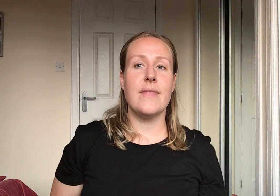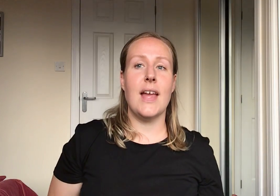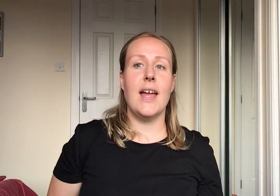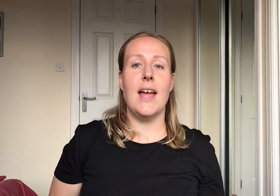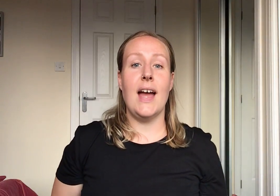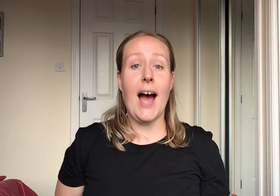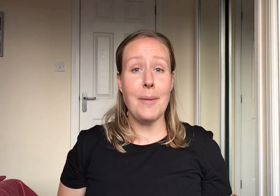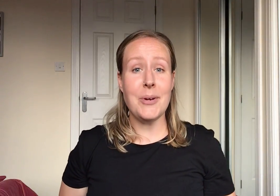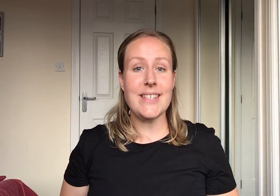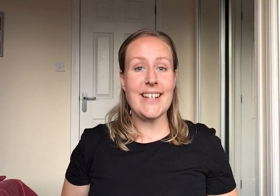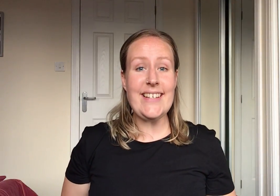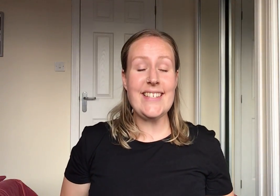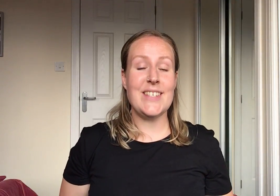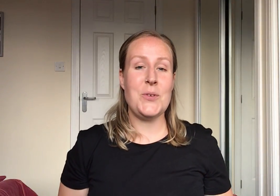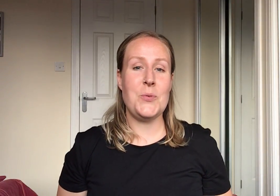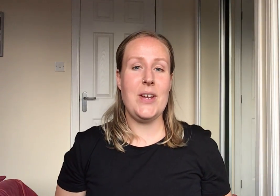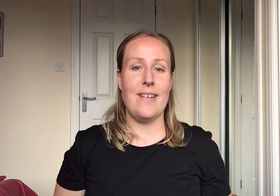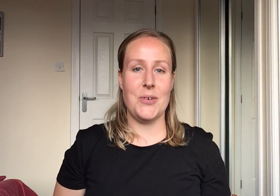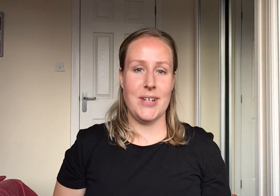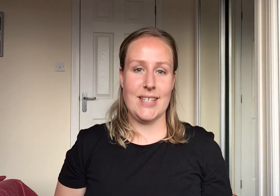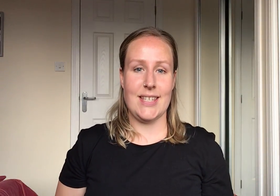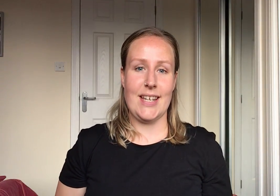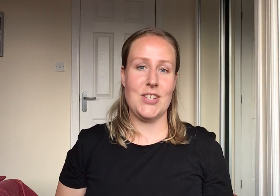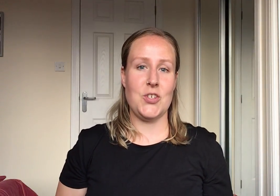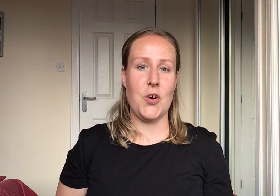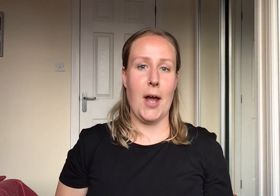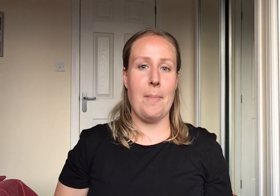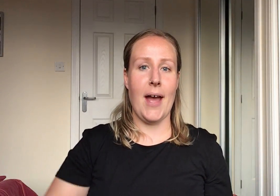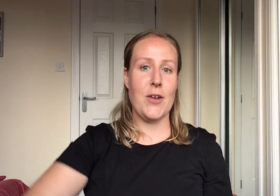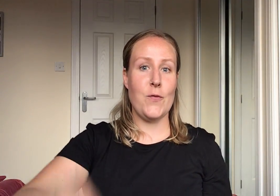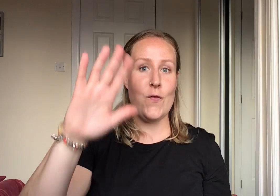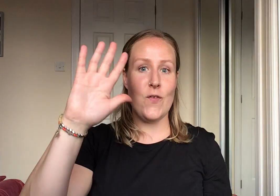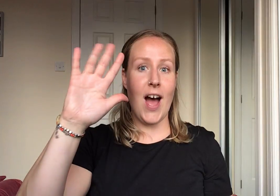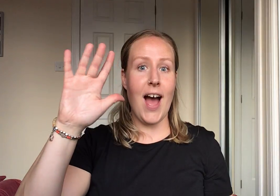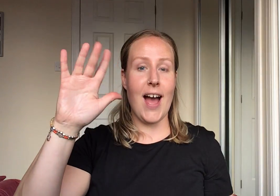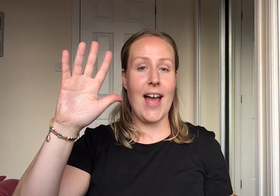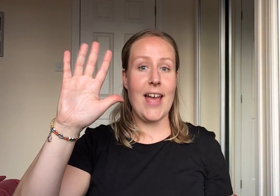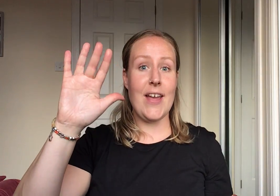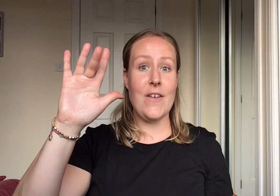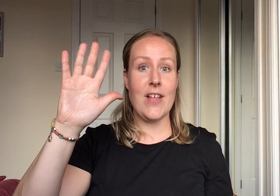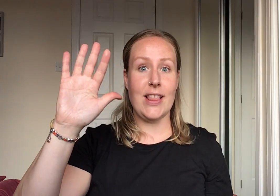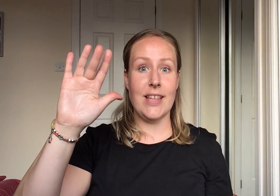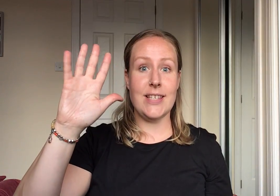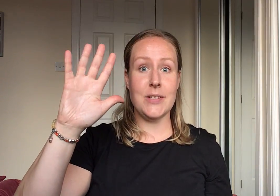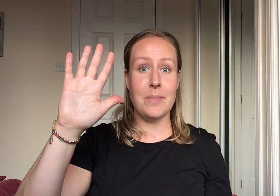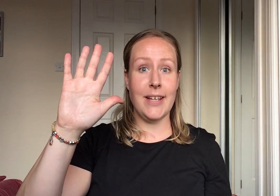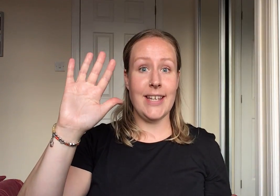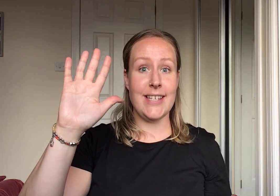Hi boys and girls! We are going to sing a song about five little monkeys.